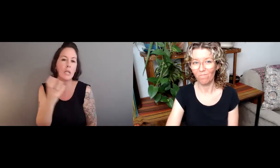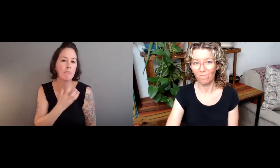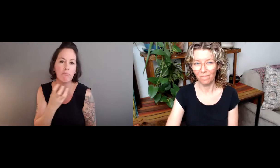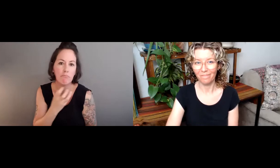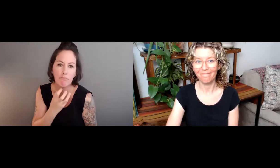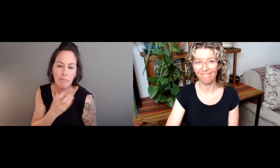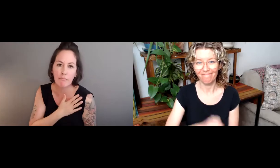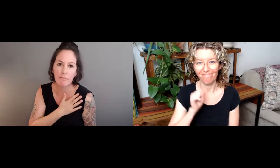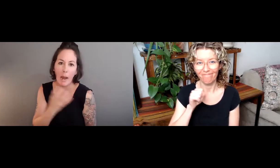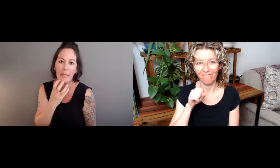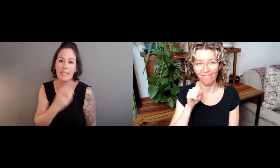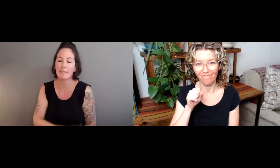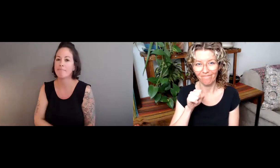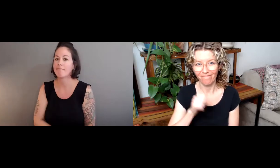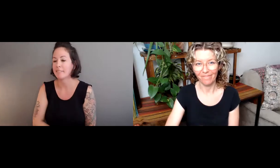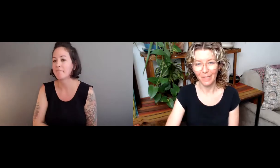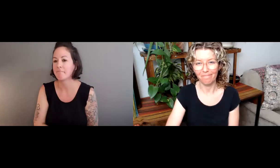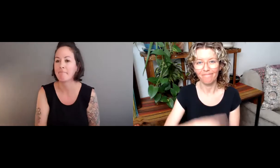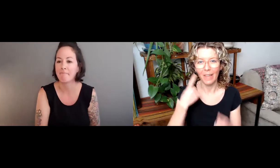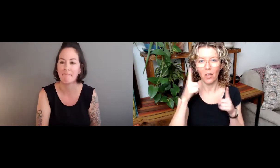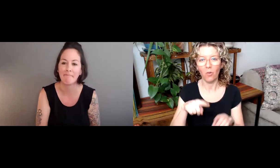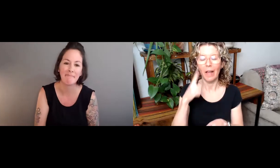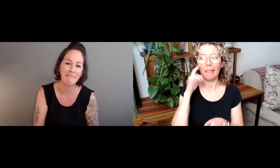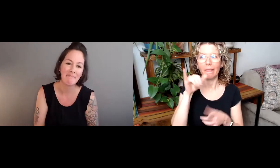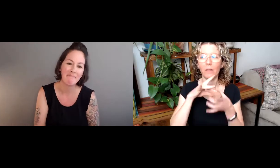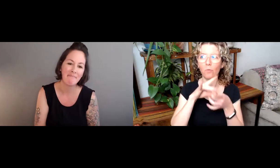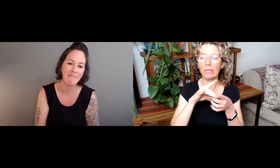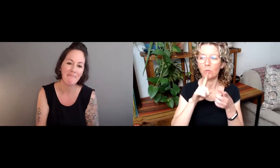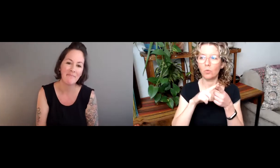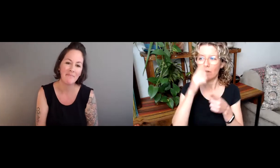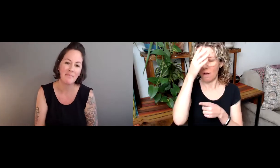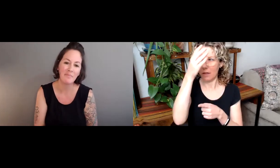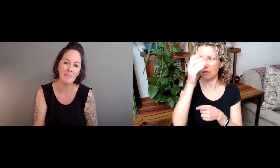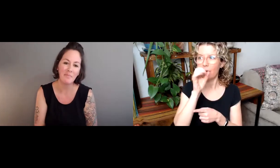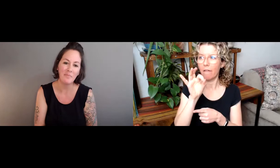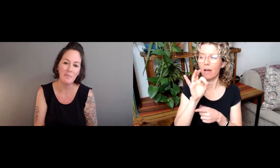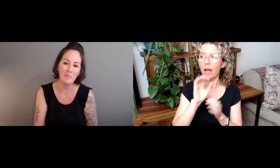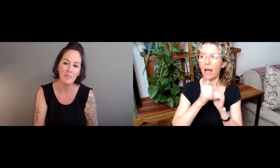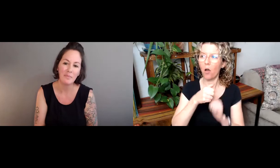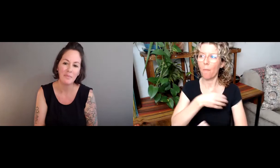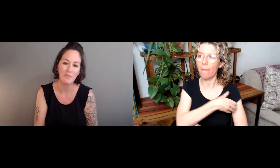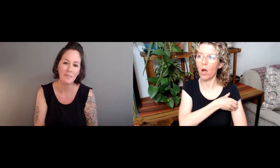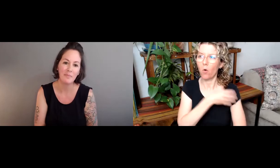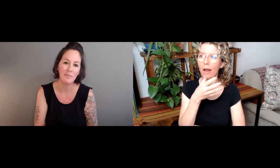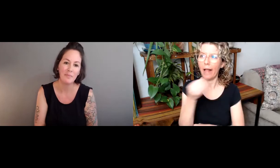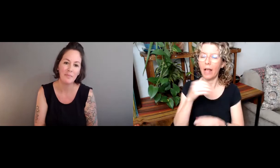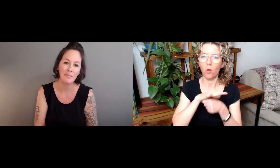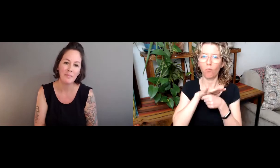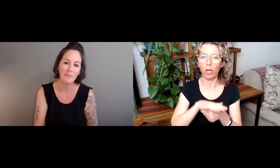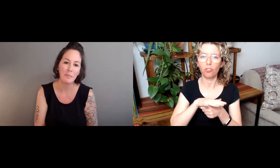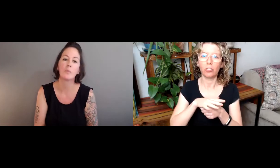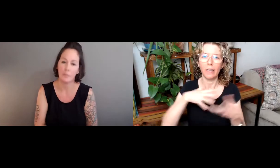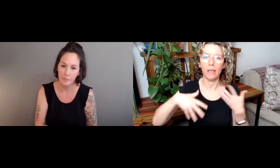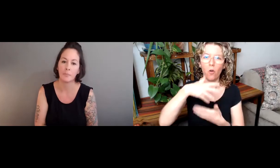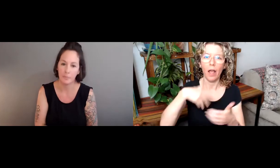study that every day need to come together with other experts, put all that information together, which would truly be amazing. Yes,